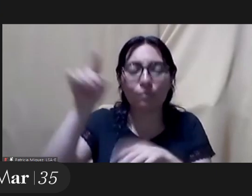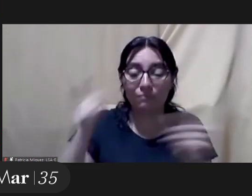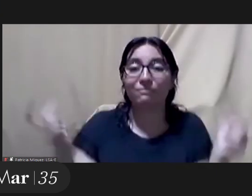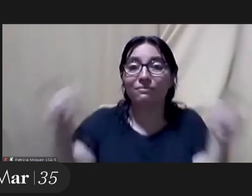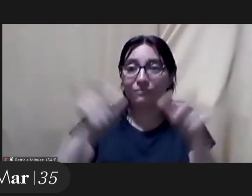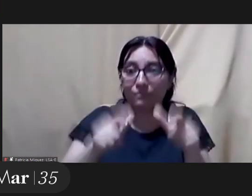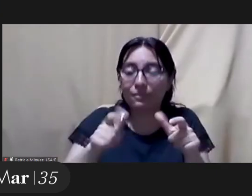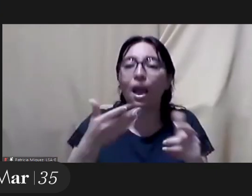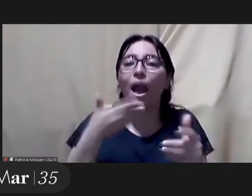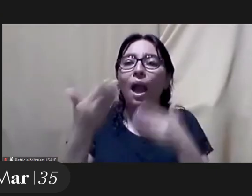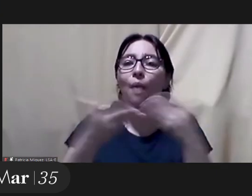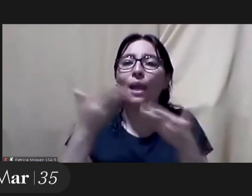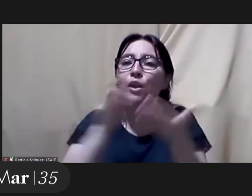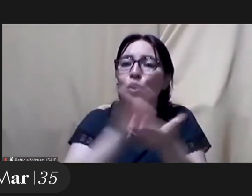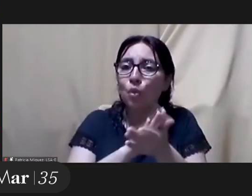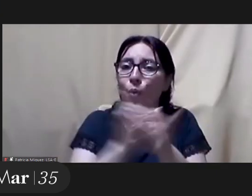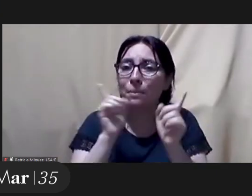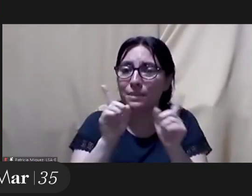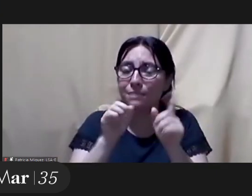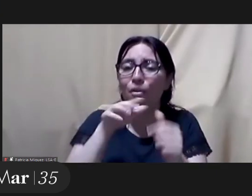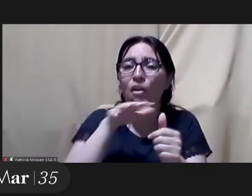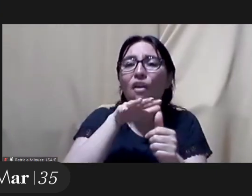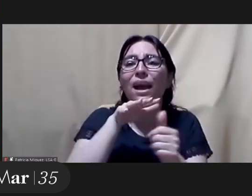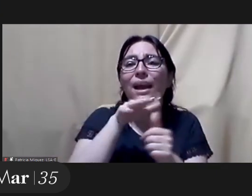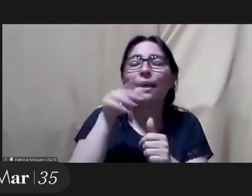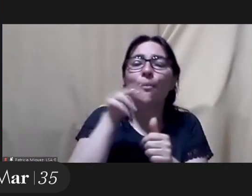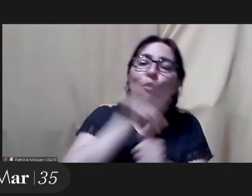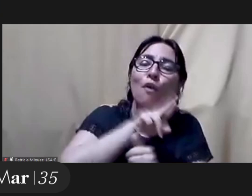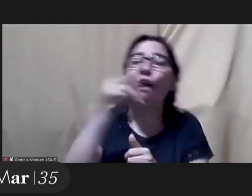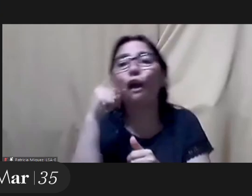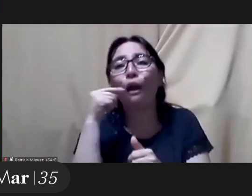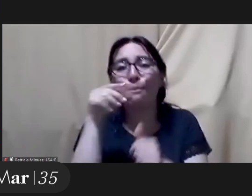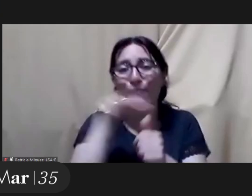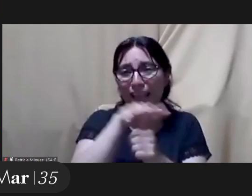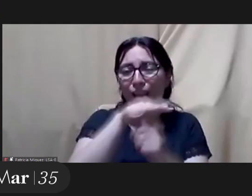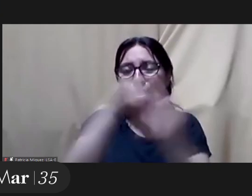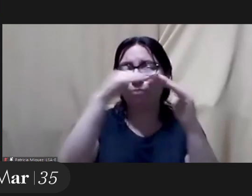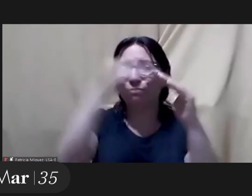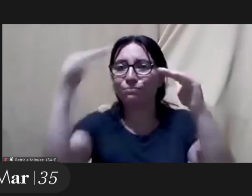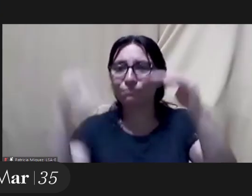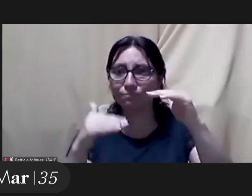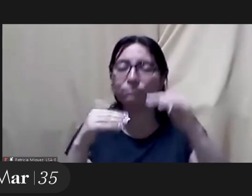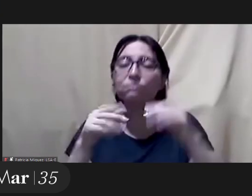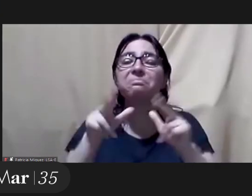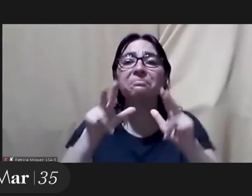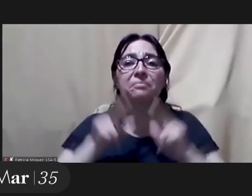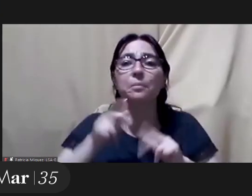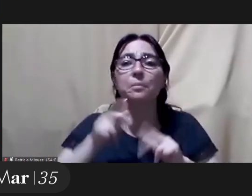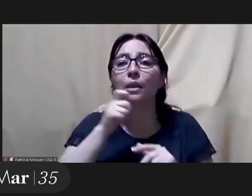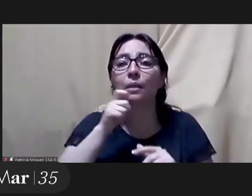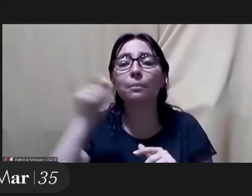together to talk about the gender gap and it was interesting that in estonia they mentioned they did not have that problem